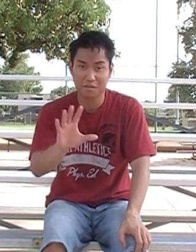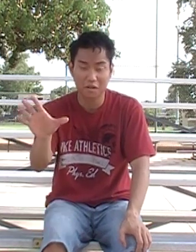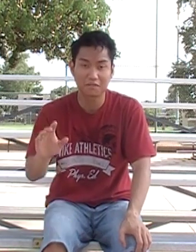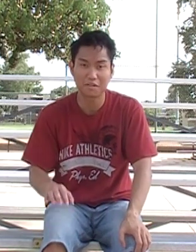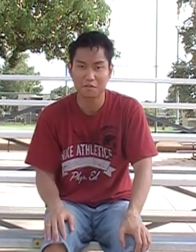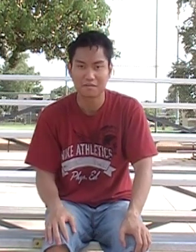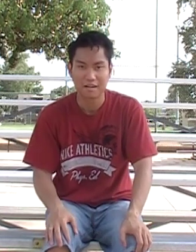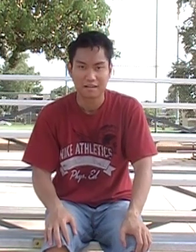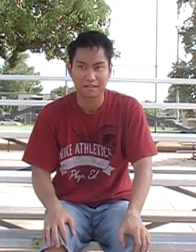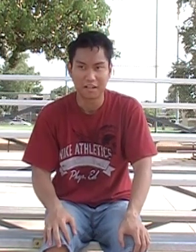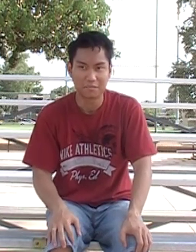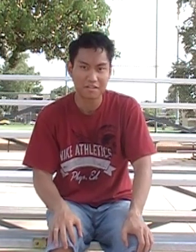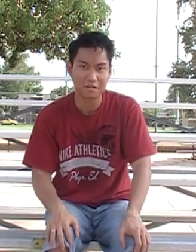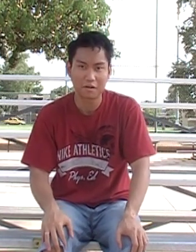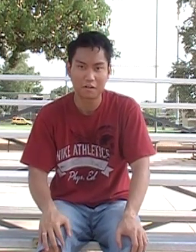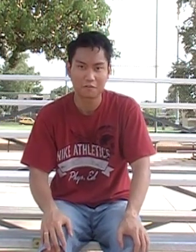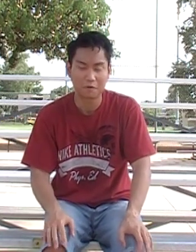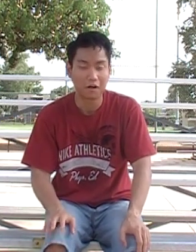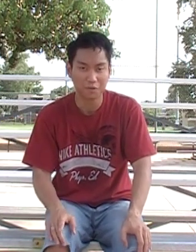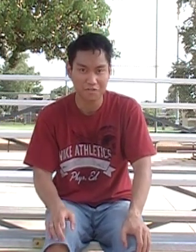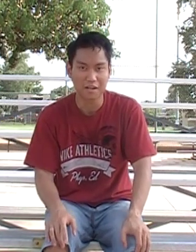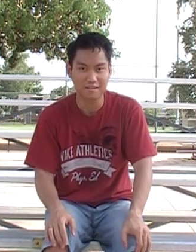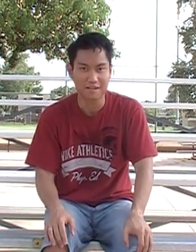to all of you. God bless you all. Always train safe.